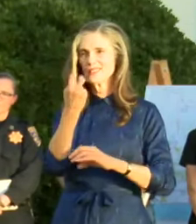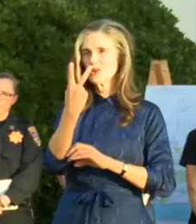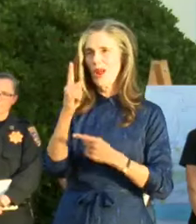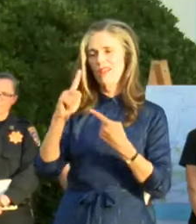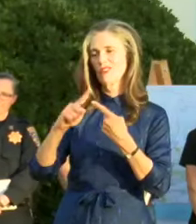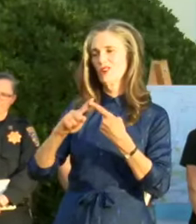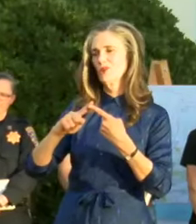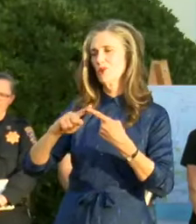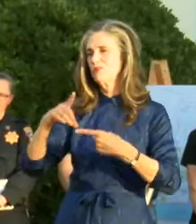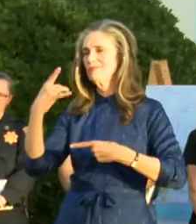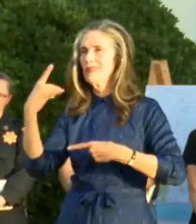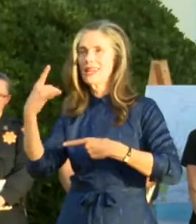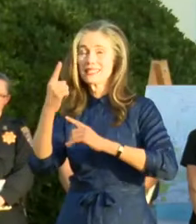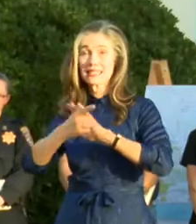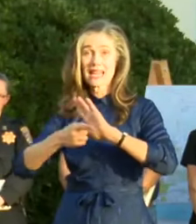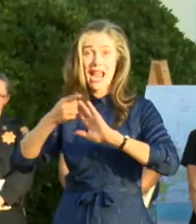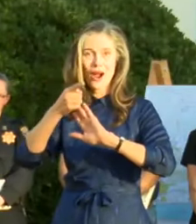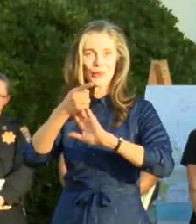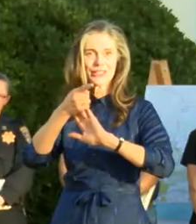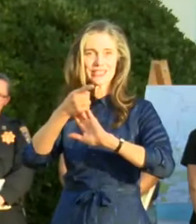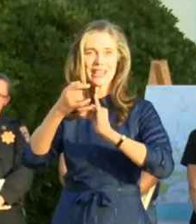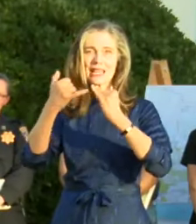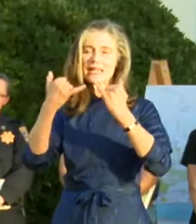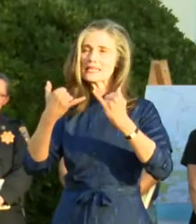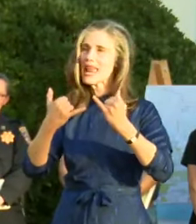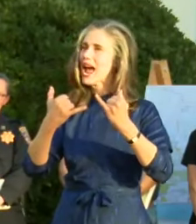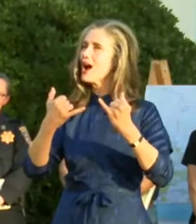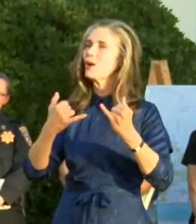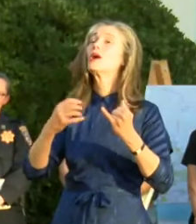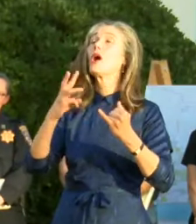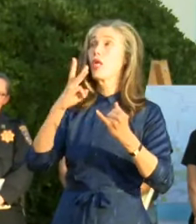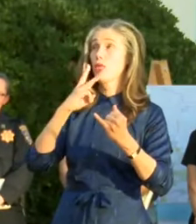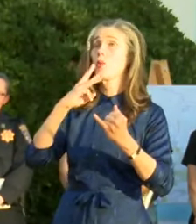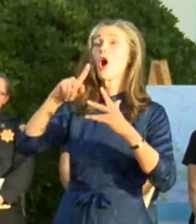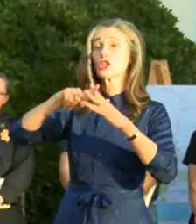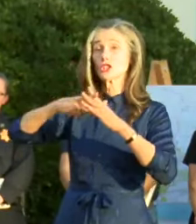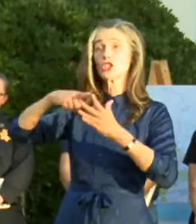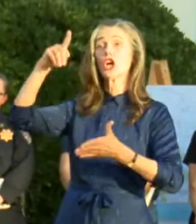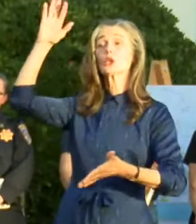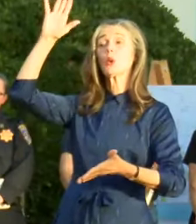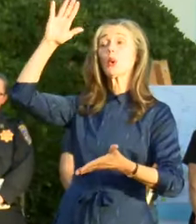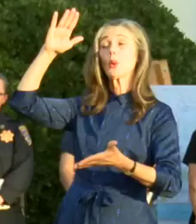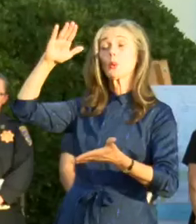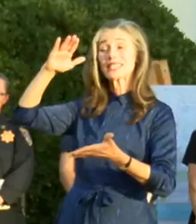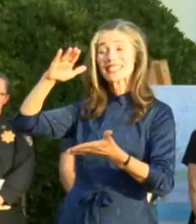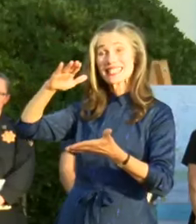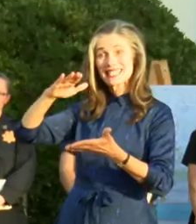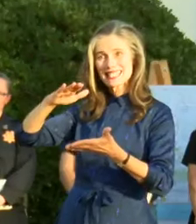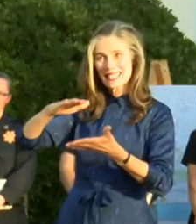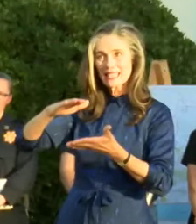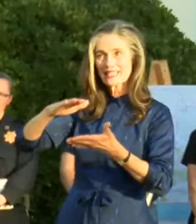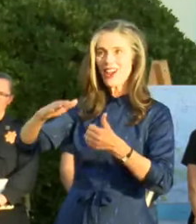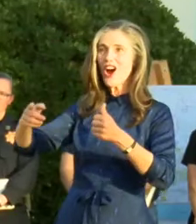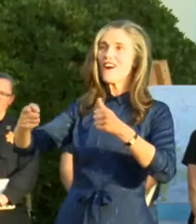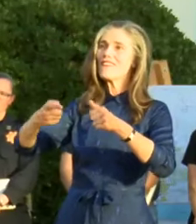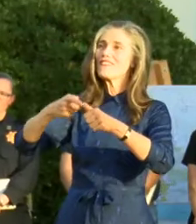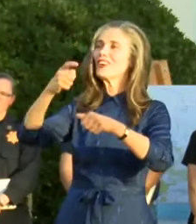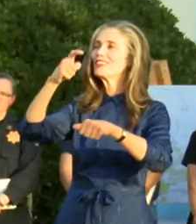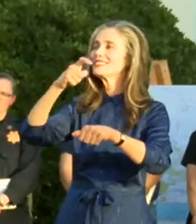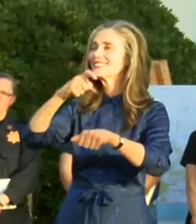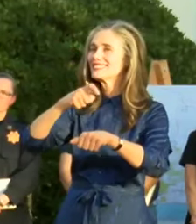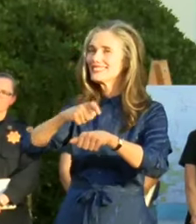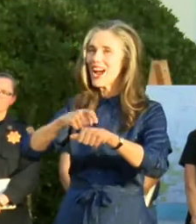We're now in an environment where the water has receded to a point where, for the first time,